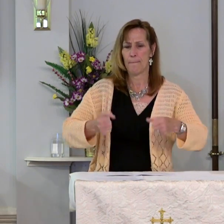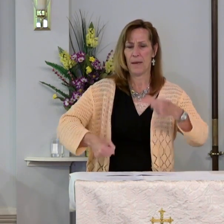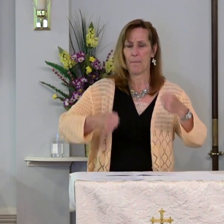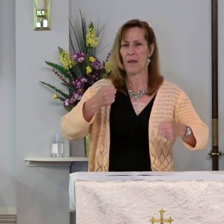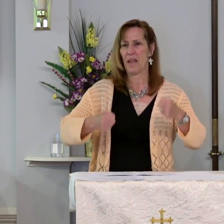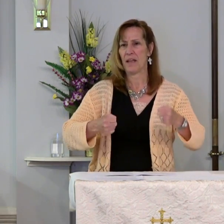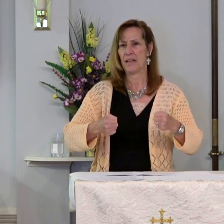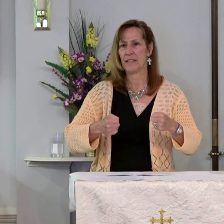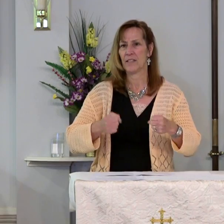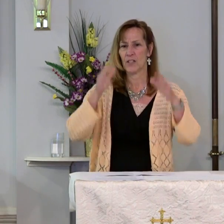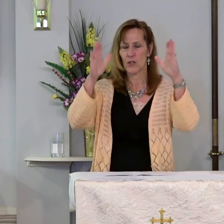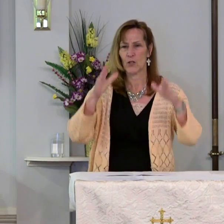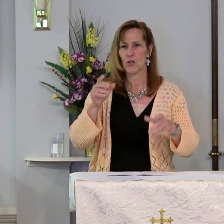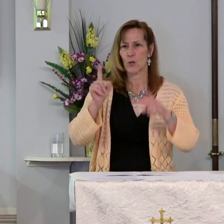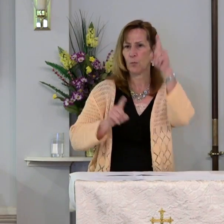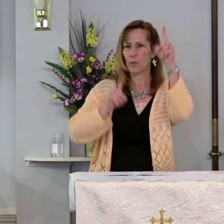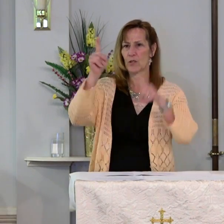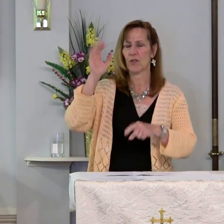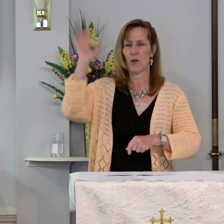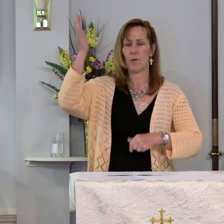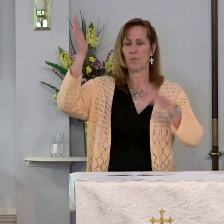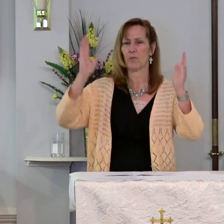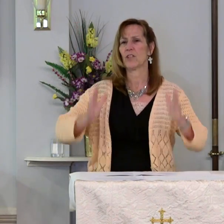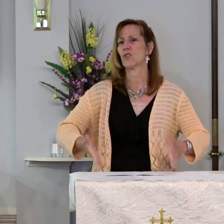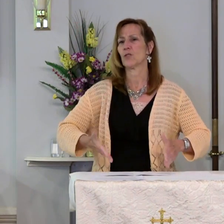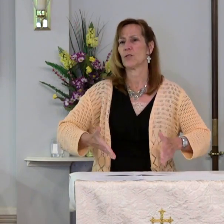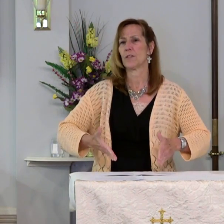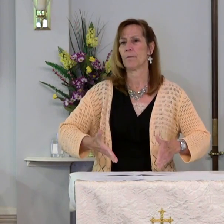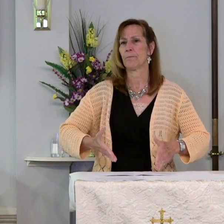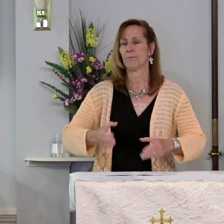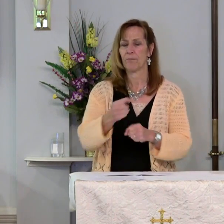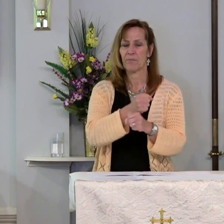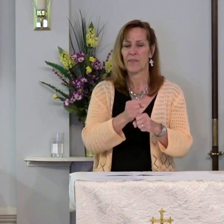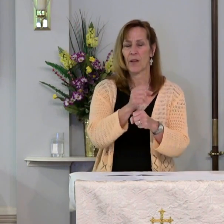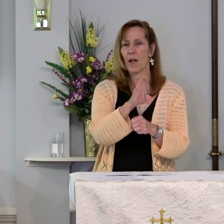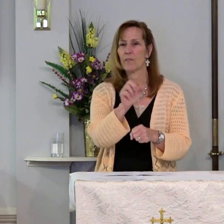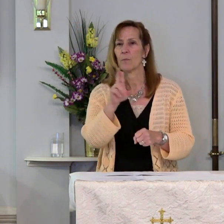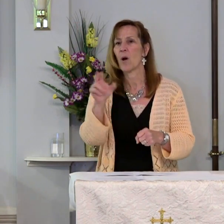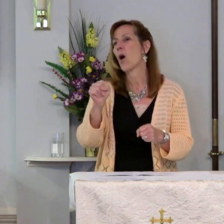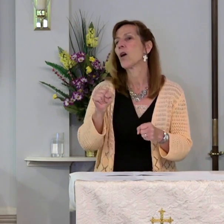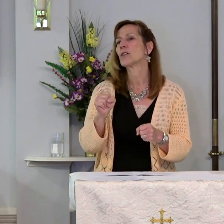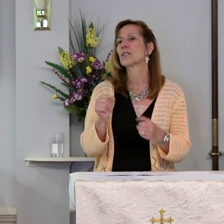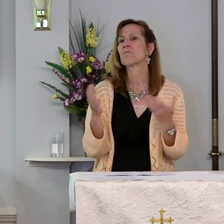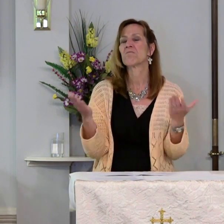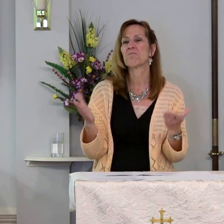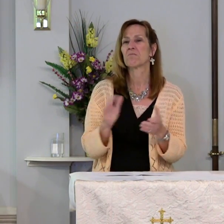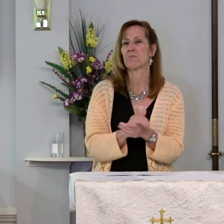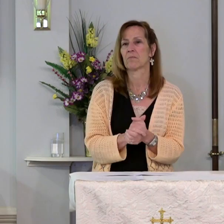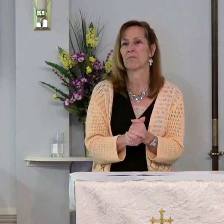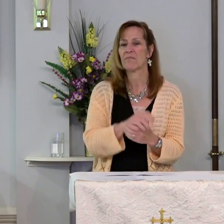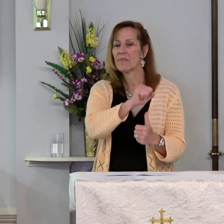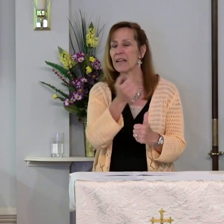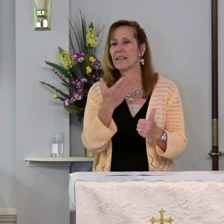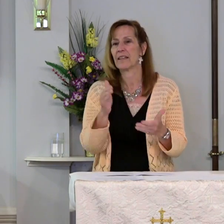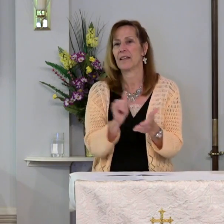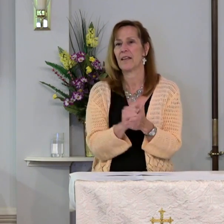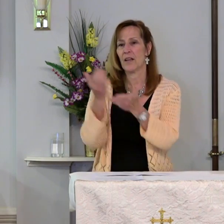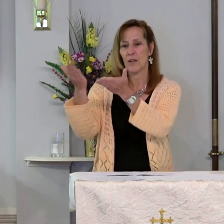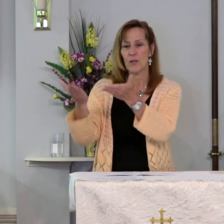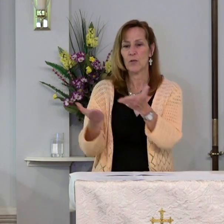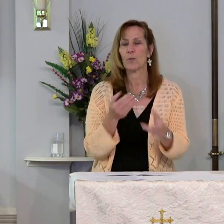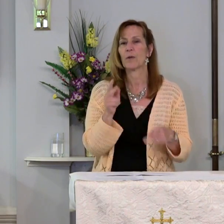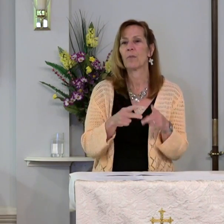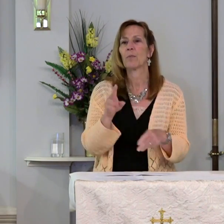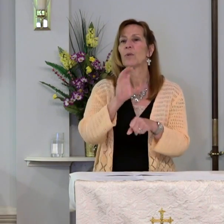superstar preachers coffee bars anything to bring